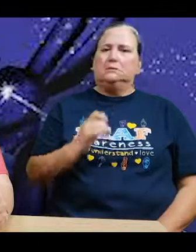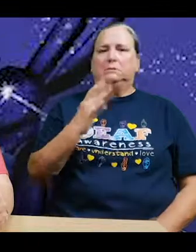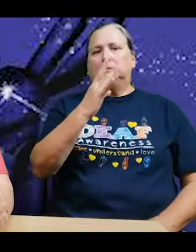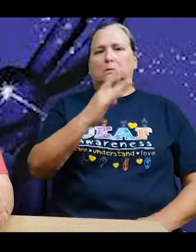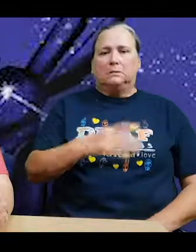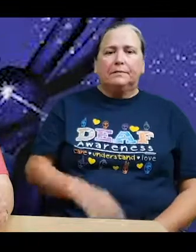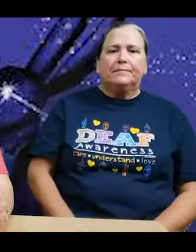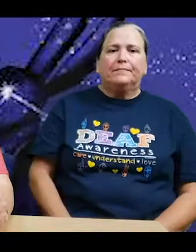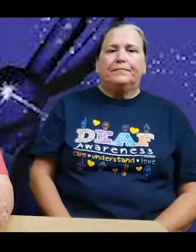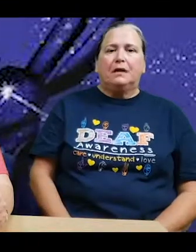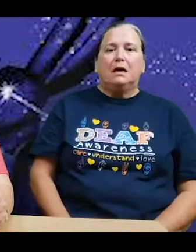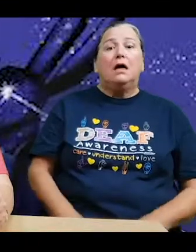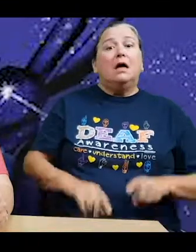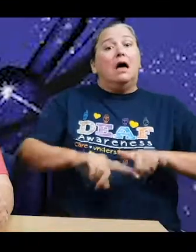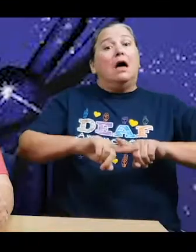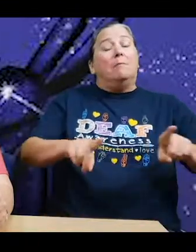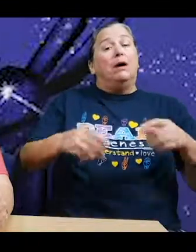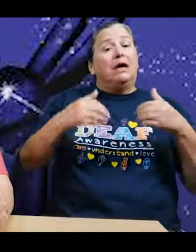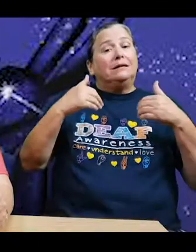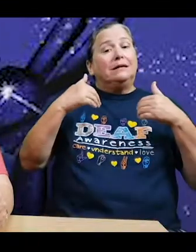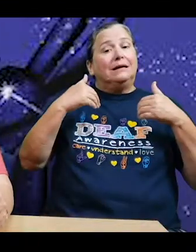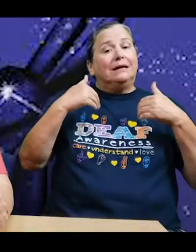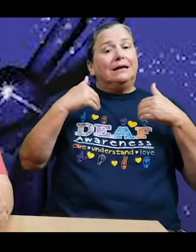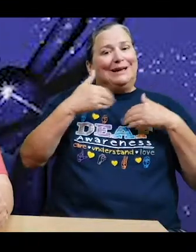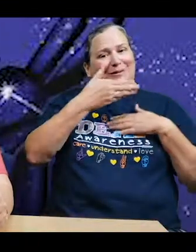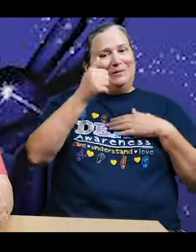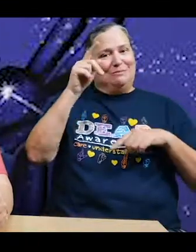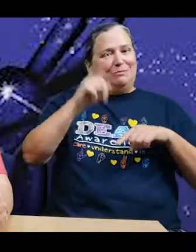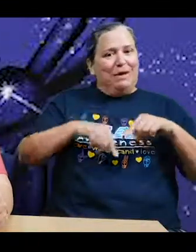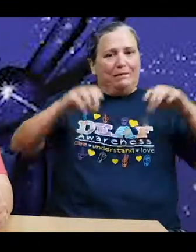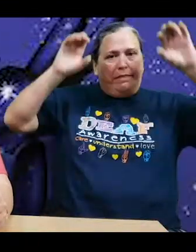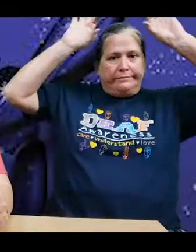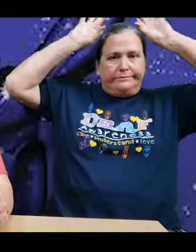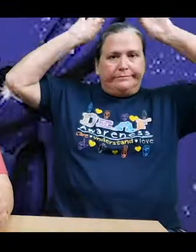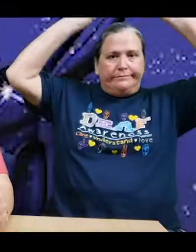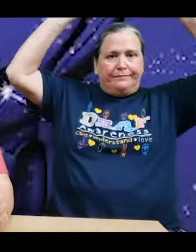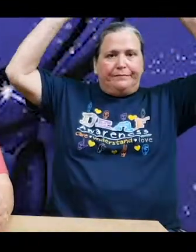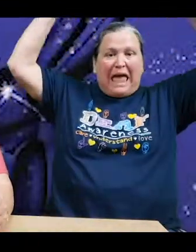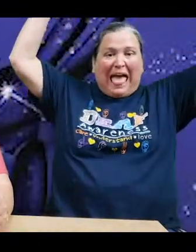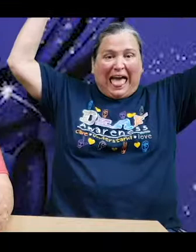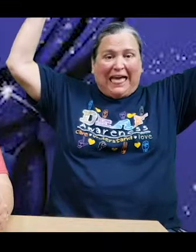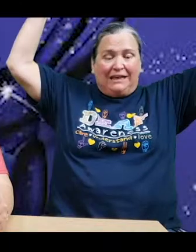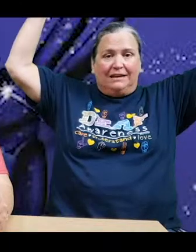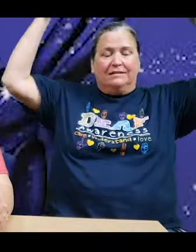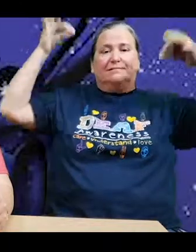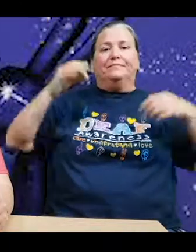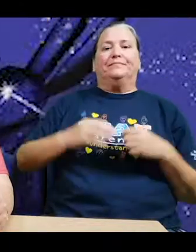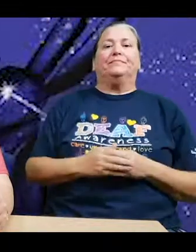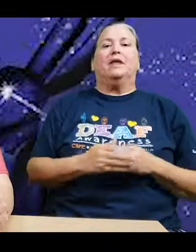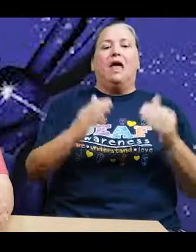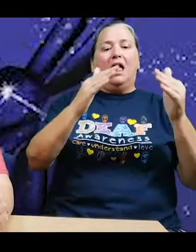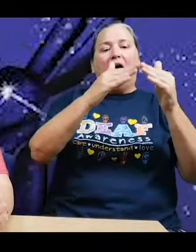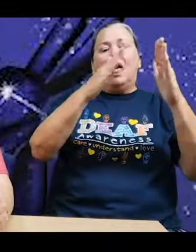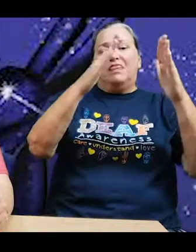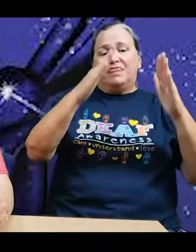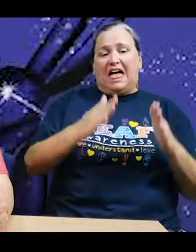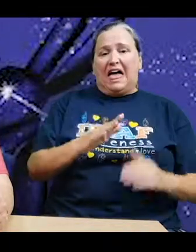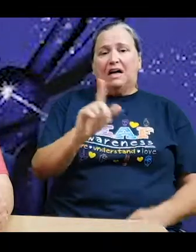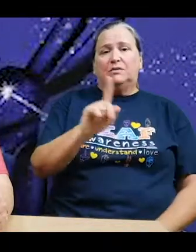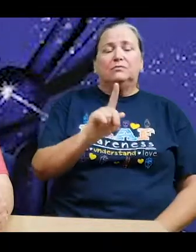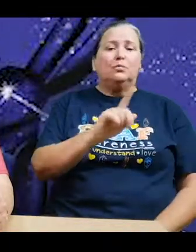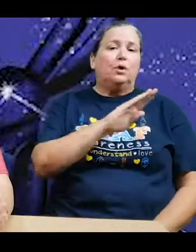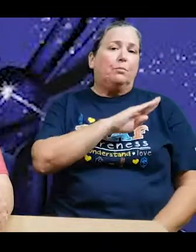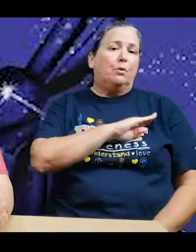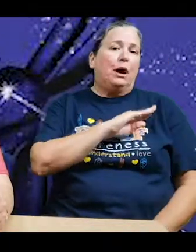highly preferable alternative to hanging by his ears from a post. The house in which Bryce and Sarah Ruth